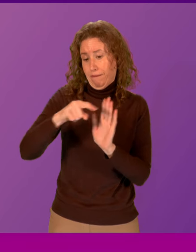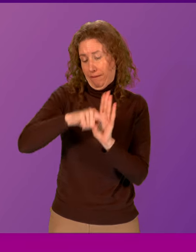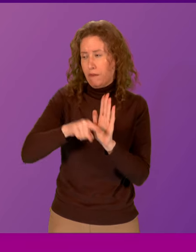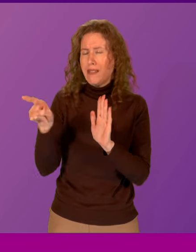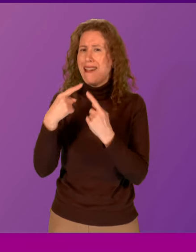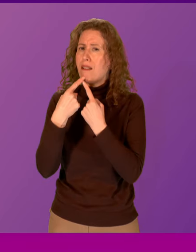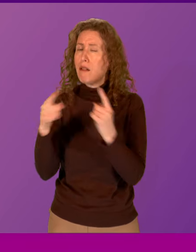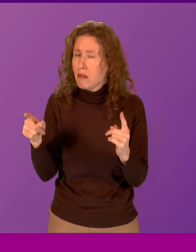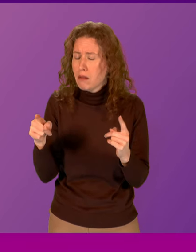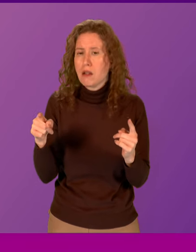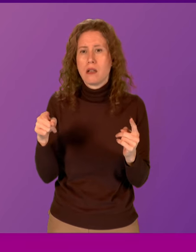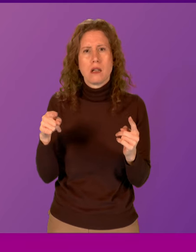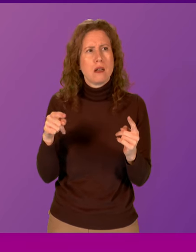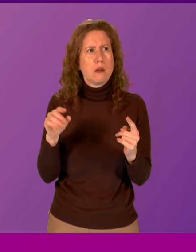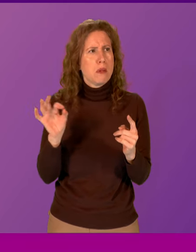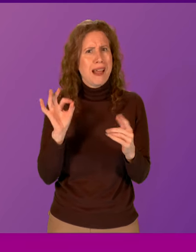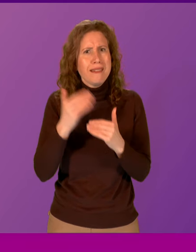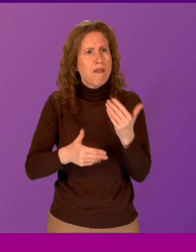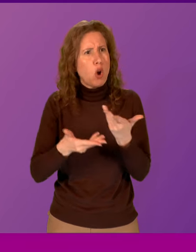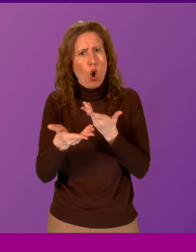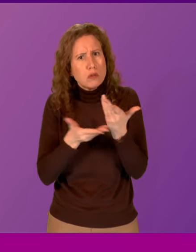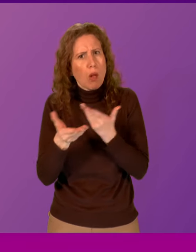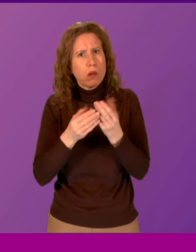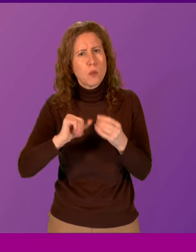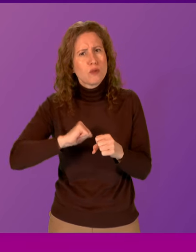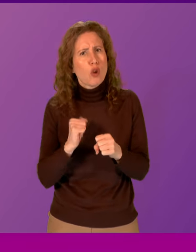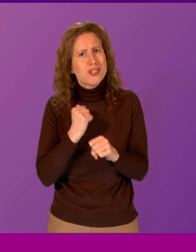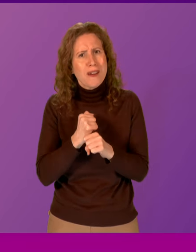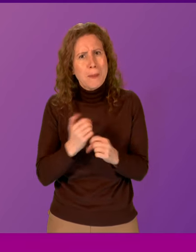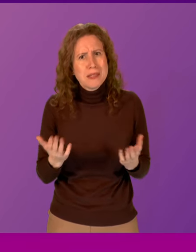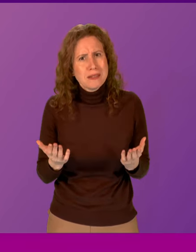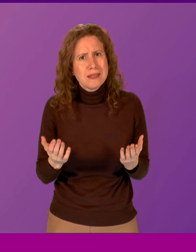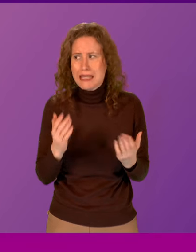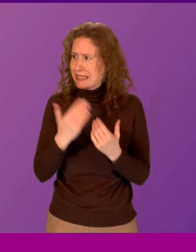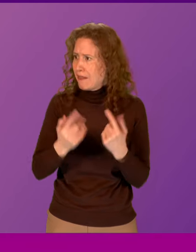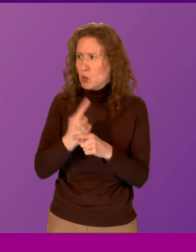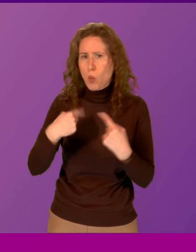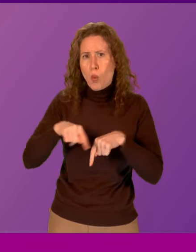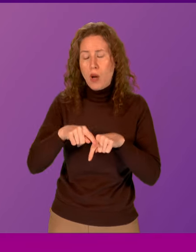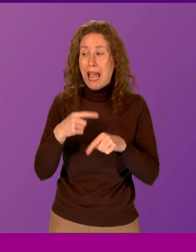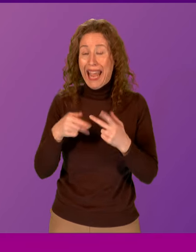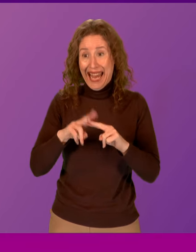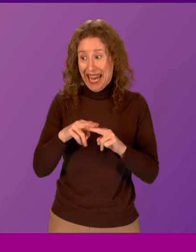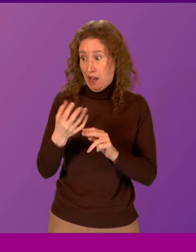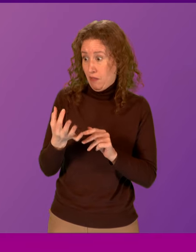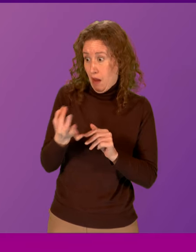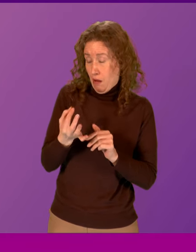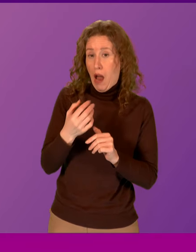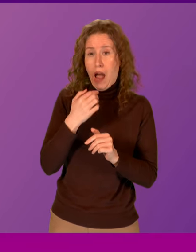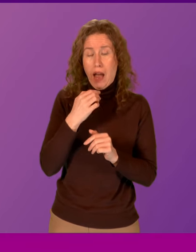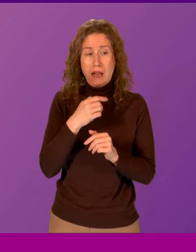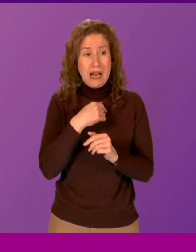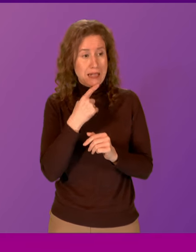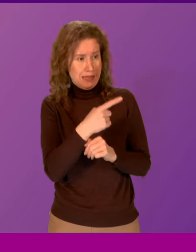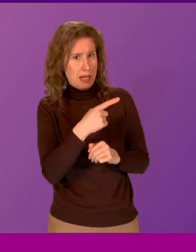that announcement without a single word of consultation with the Scottish government. I suspect if at that point I had said to Anna Sawa that,